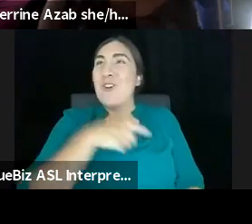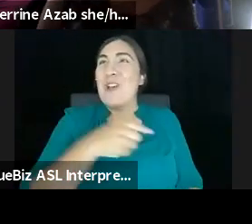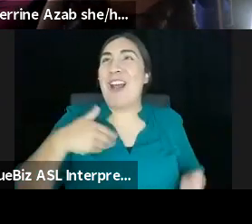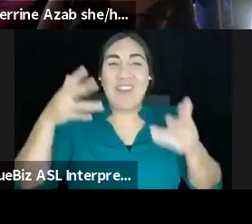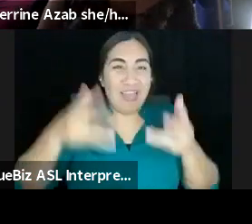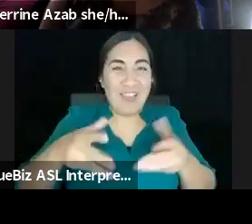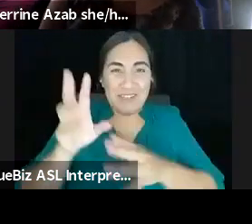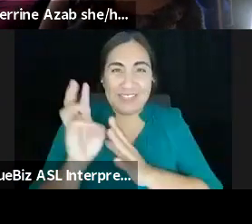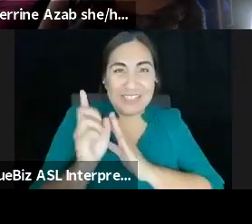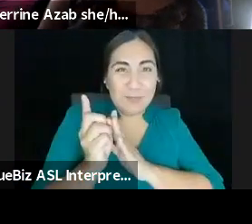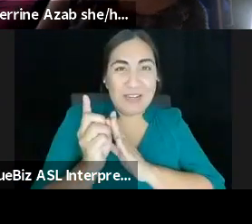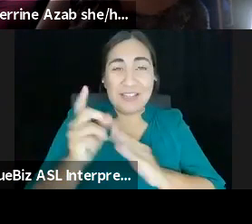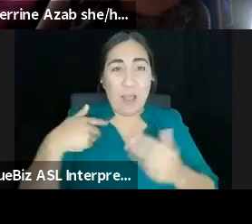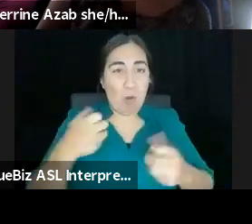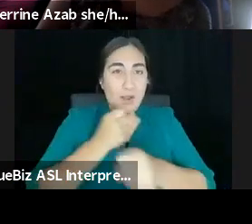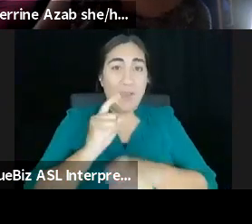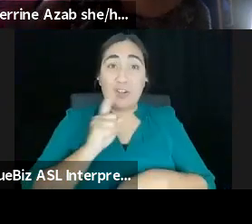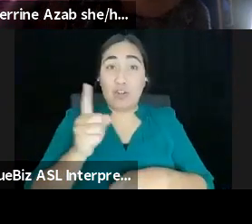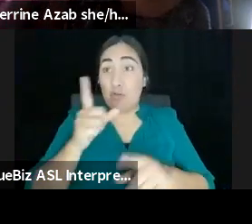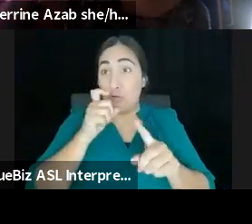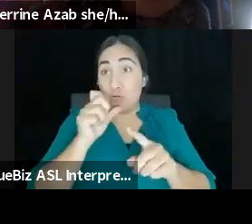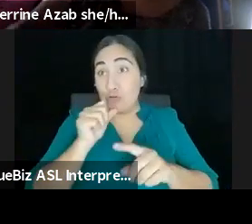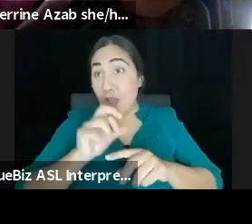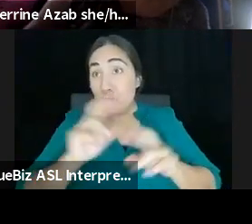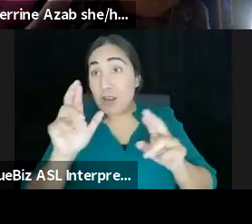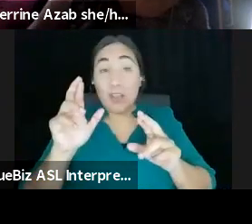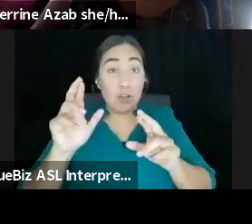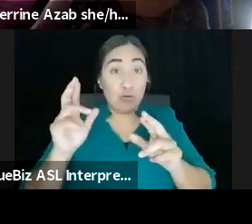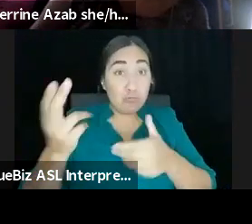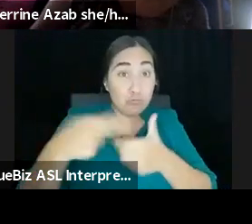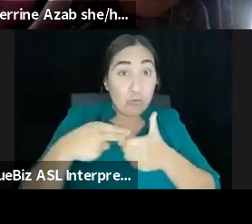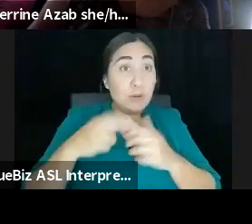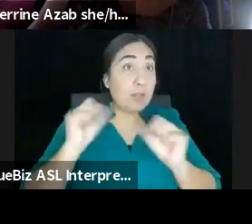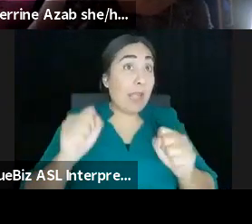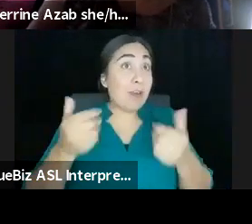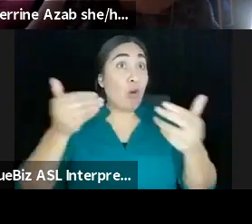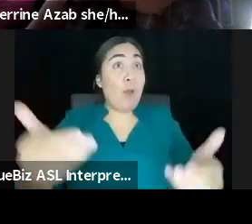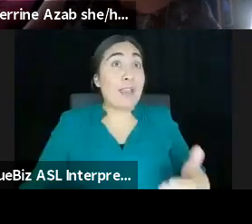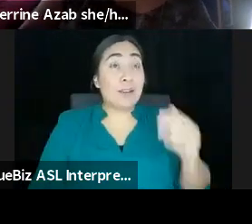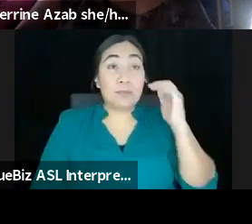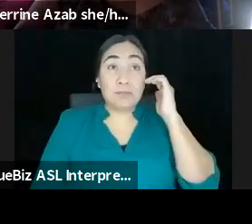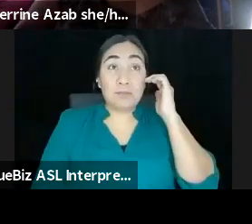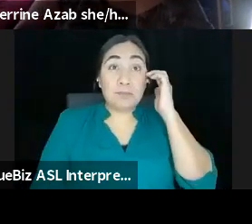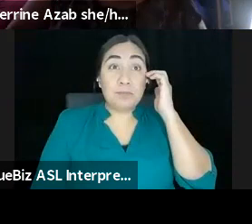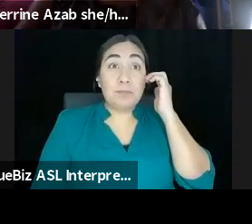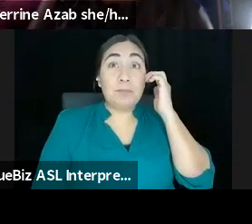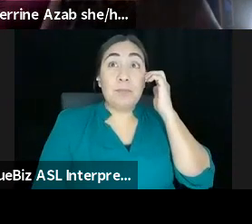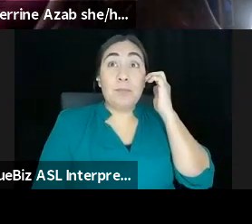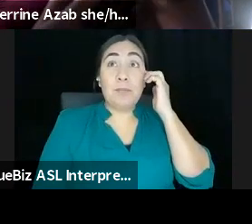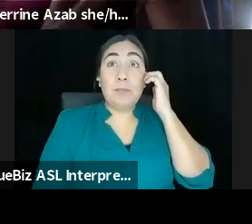that anyone who didn't get a chance to jump in had a chance if you'd like. Yeah, Shereen. Um, I'm going to try to be fast. Uh, but I